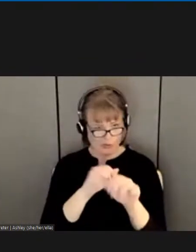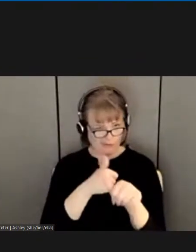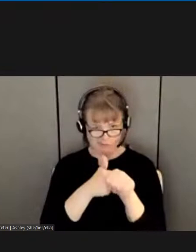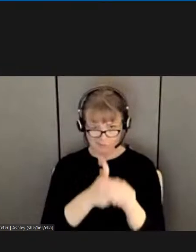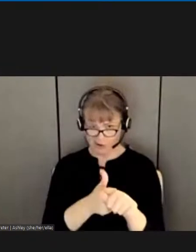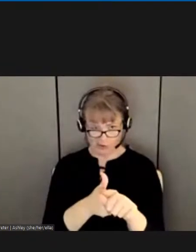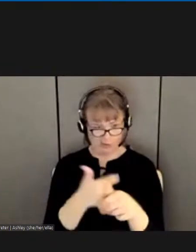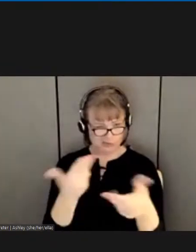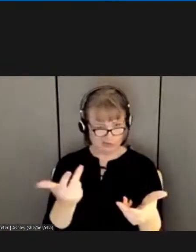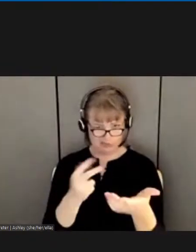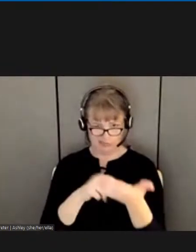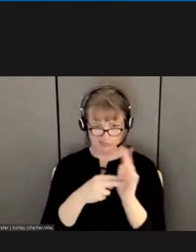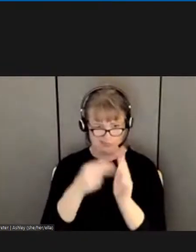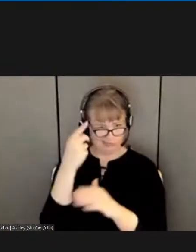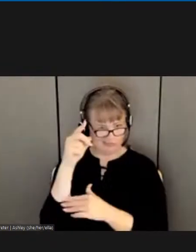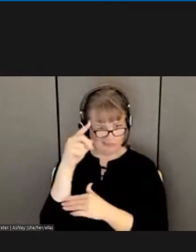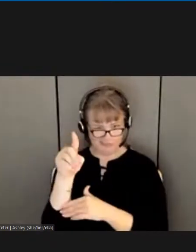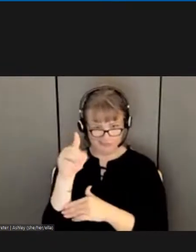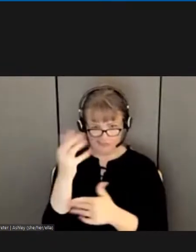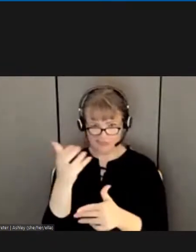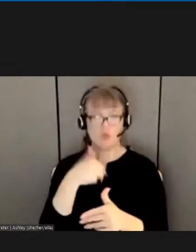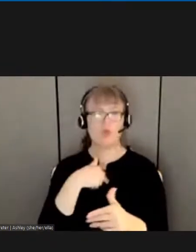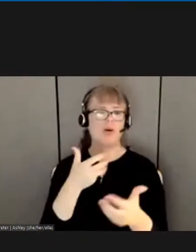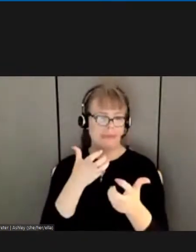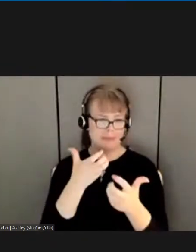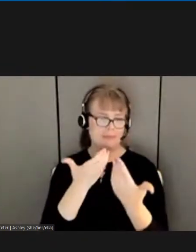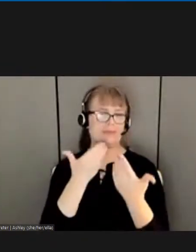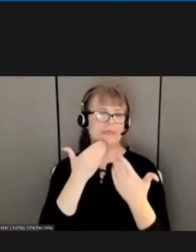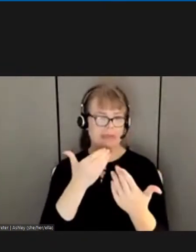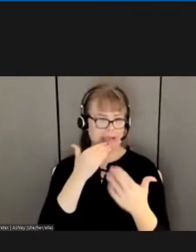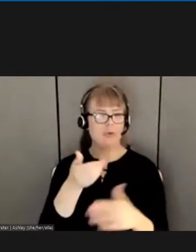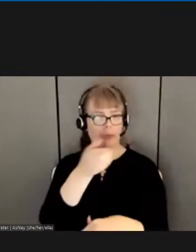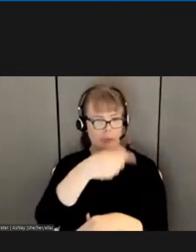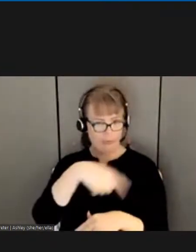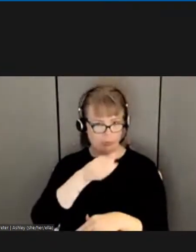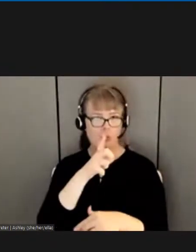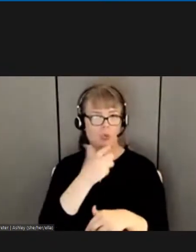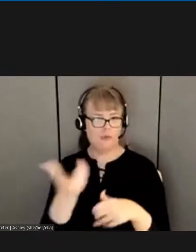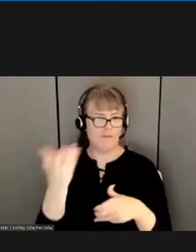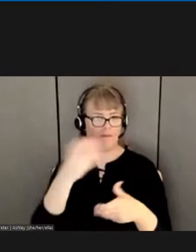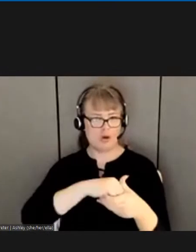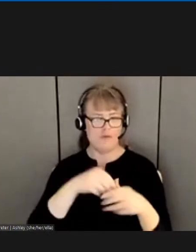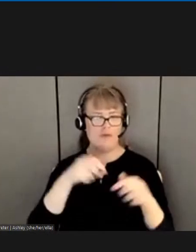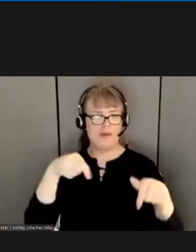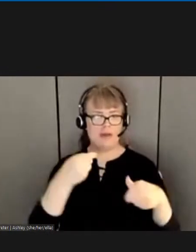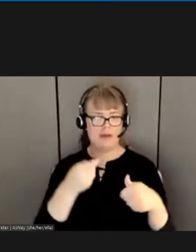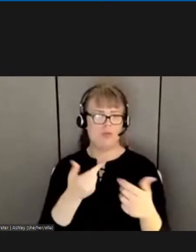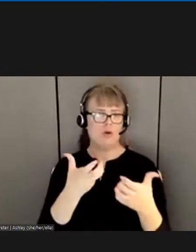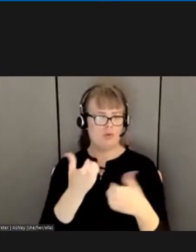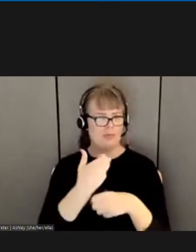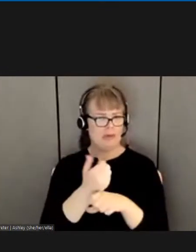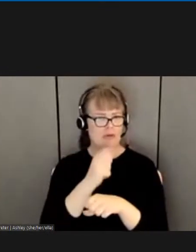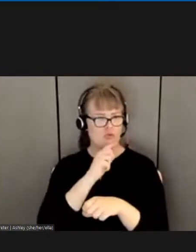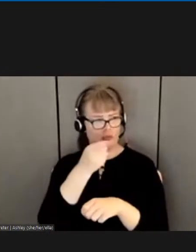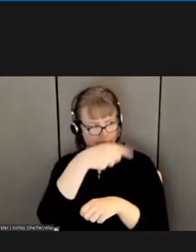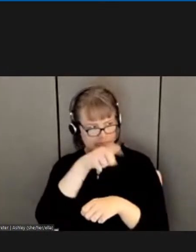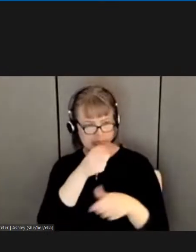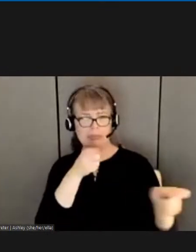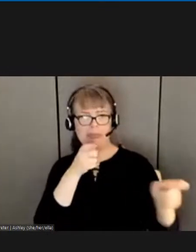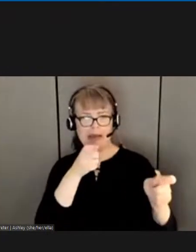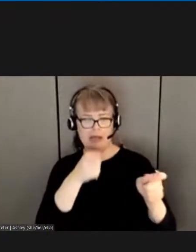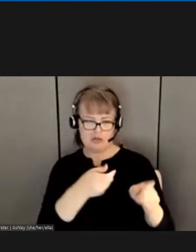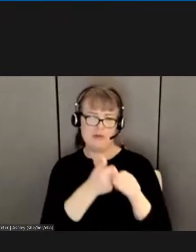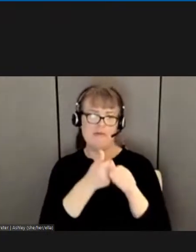i want to thank the stewards and officers for what they do and we do need to push that management complies with the contract and complies with the agreements they reach